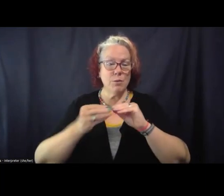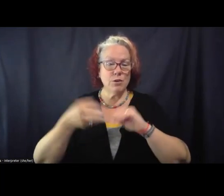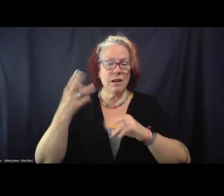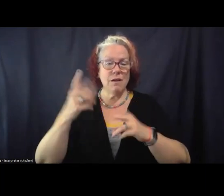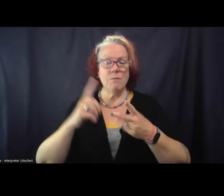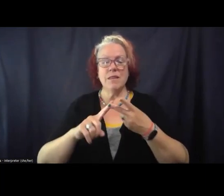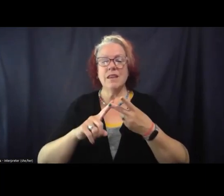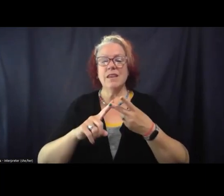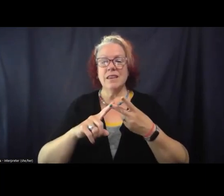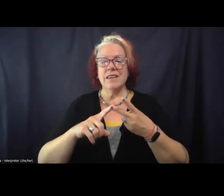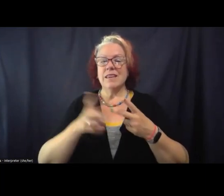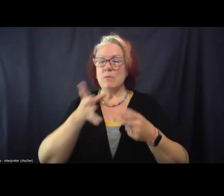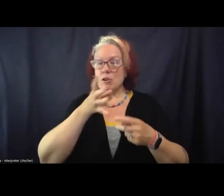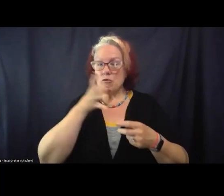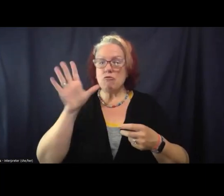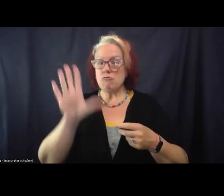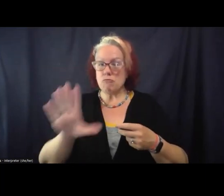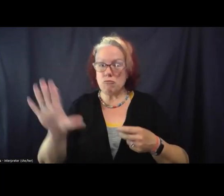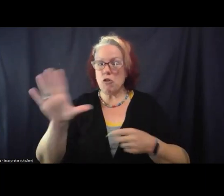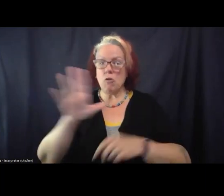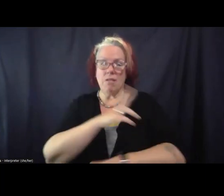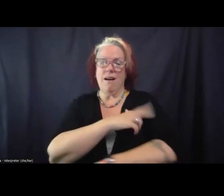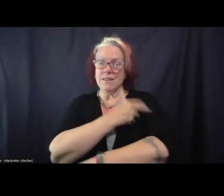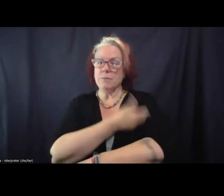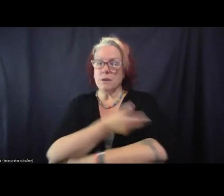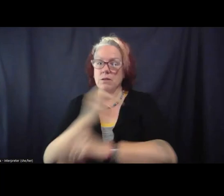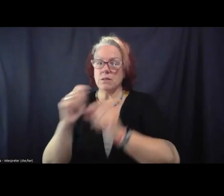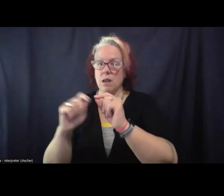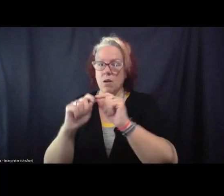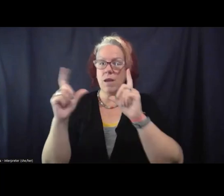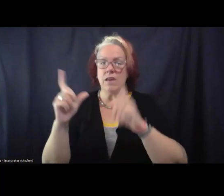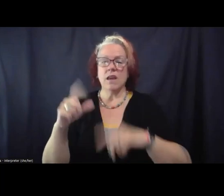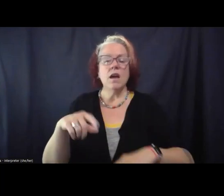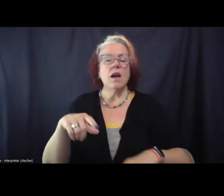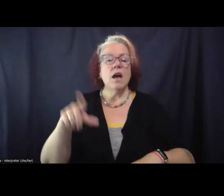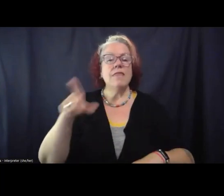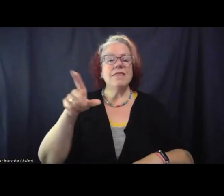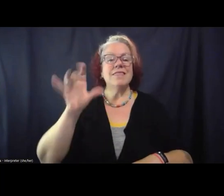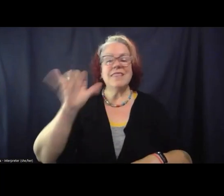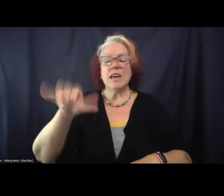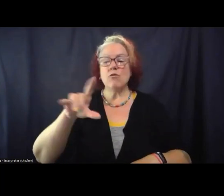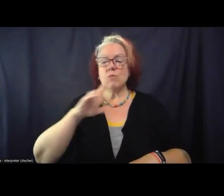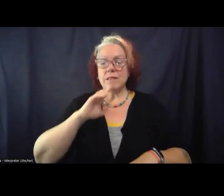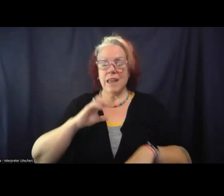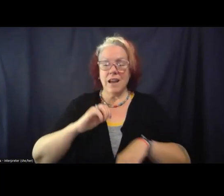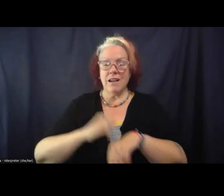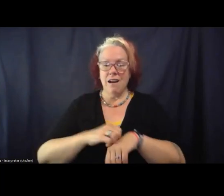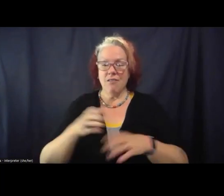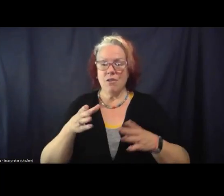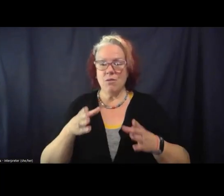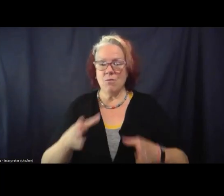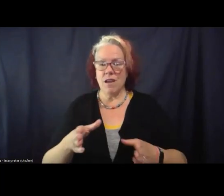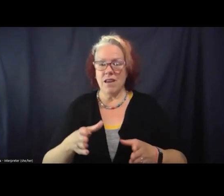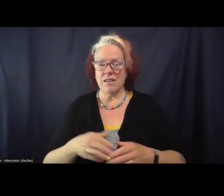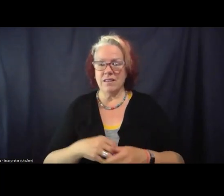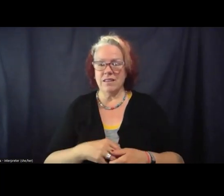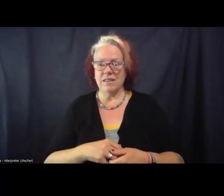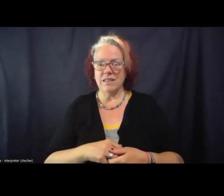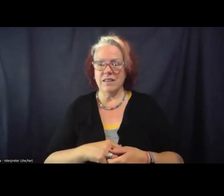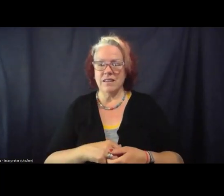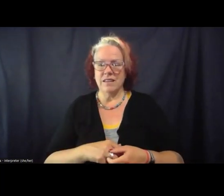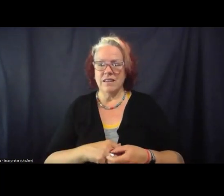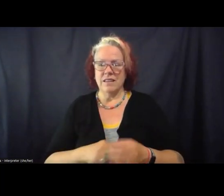And I'm talking about in very concrete ways, the prisons are talked about and written into like grant proposals